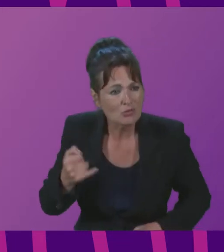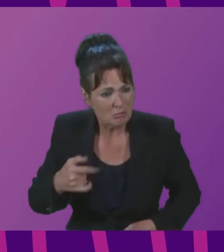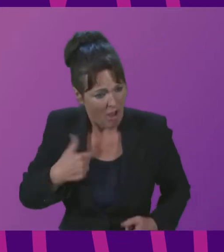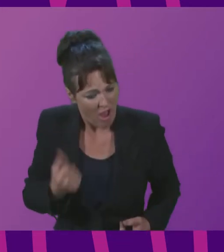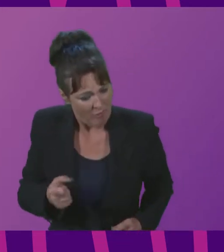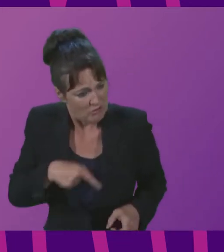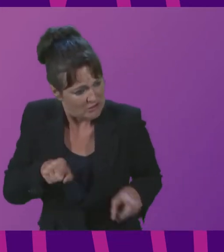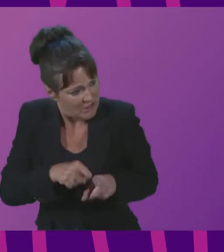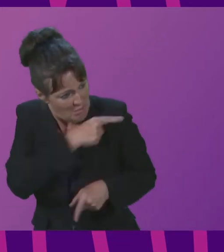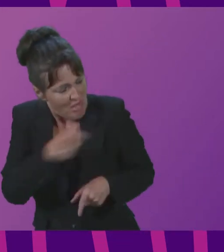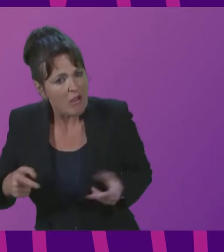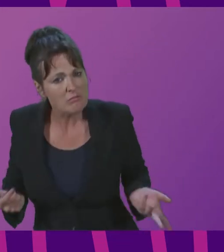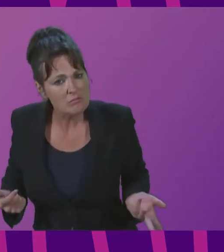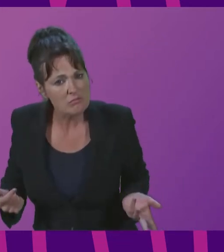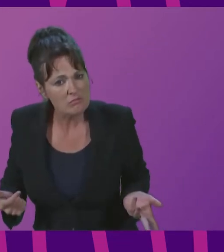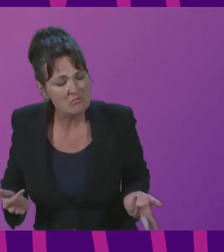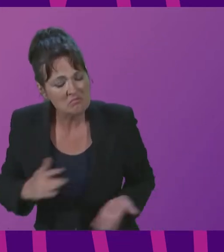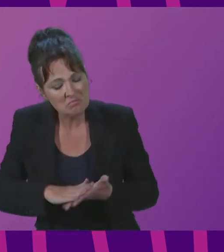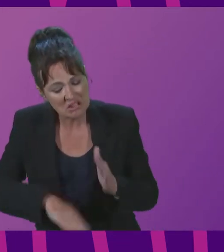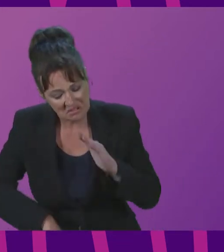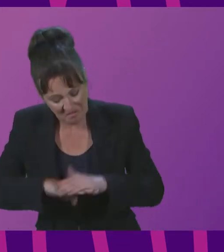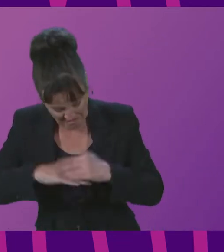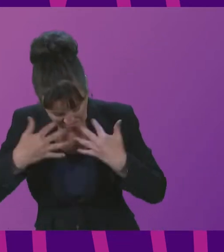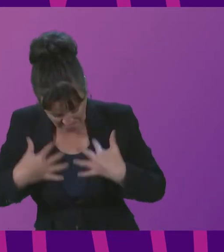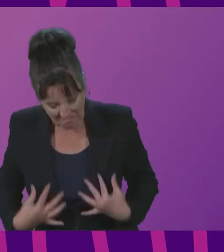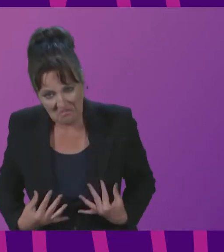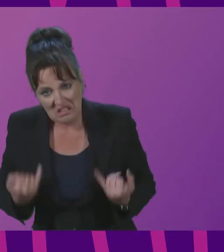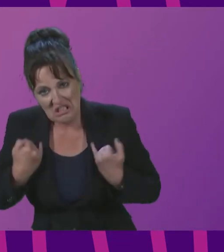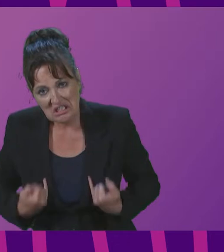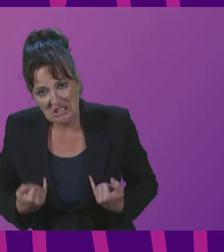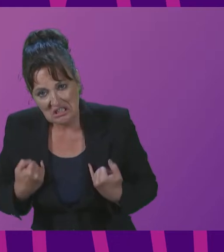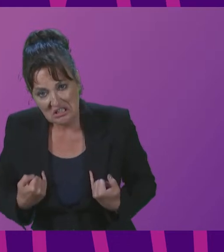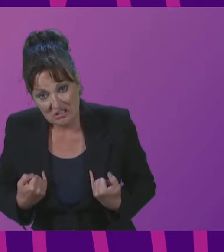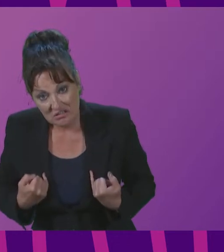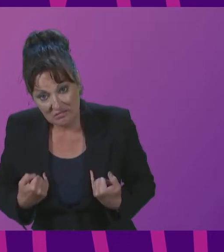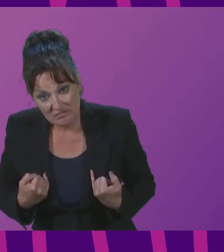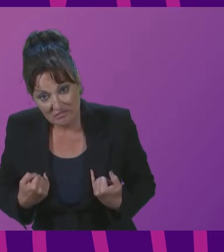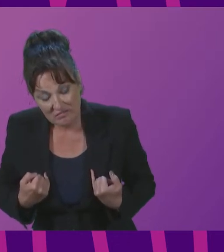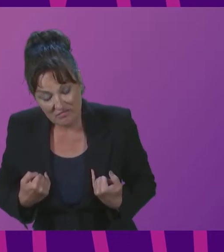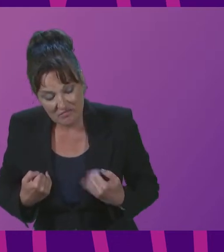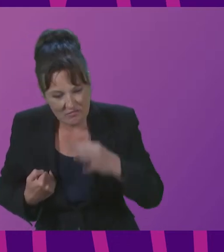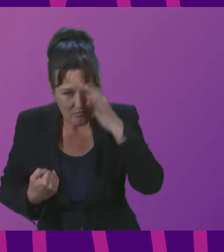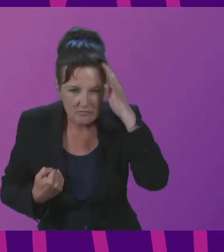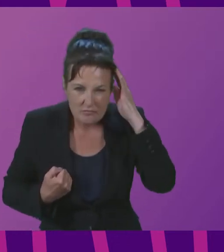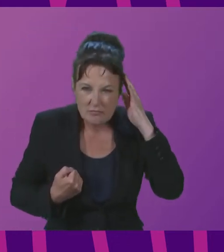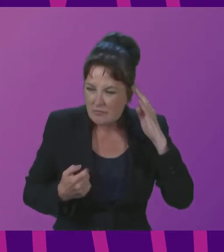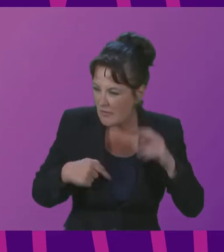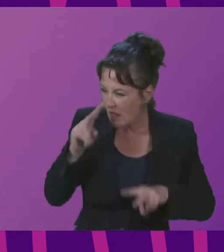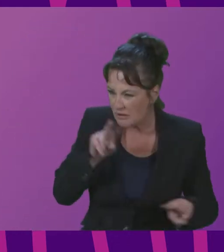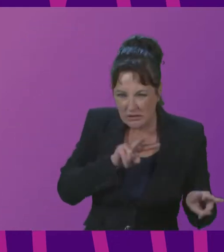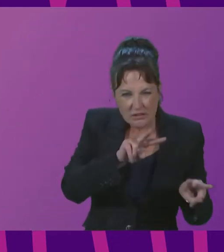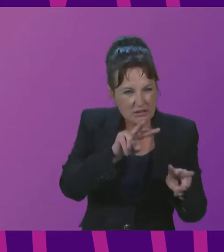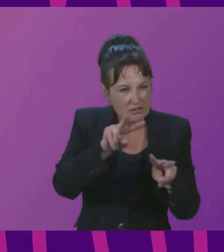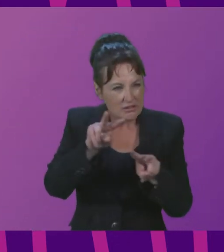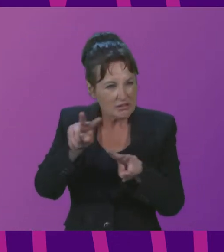slice I'm full of disease I let it linger I see fear dressed